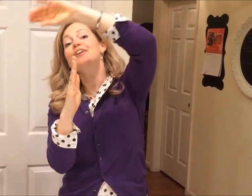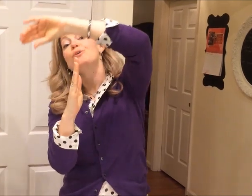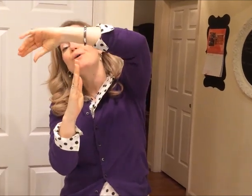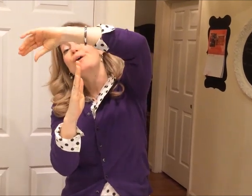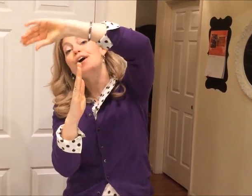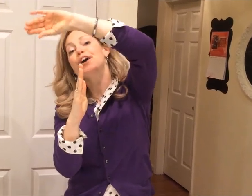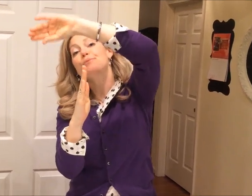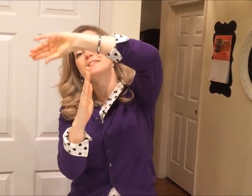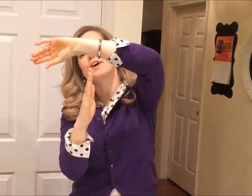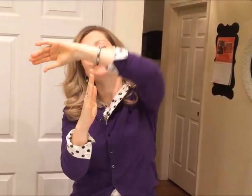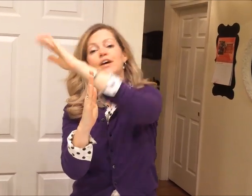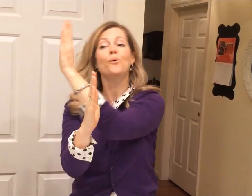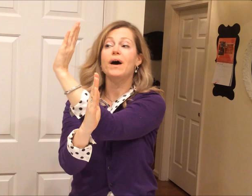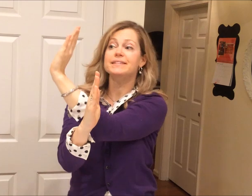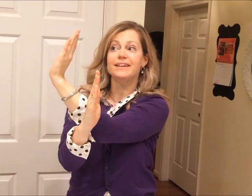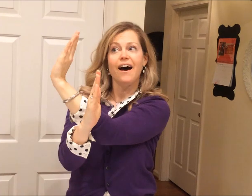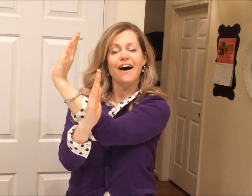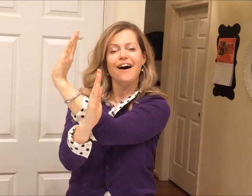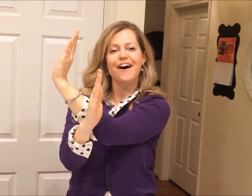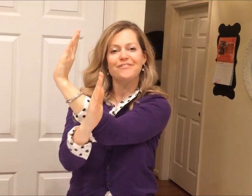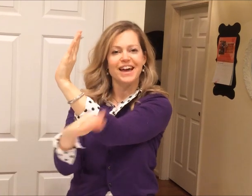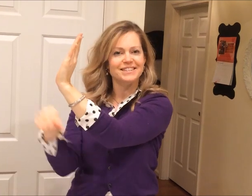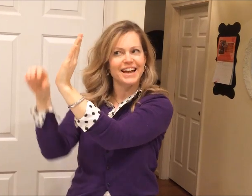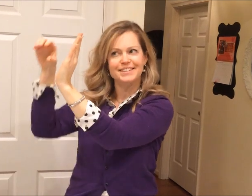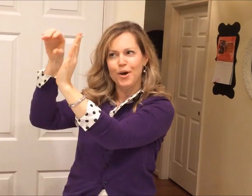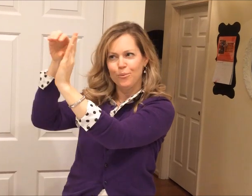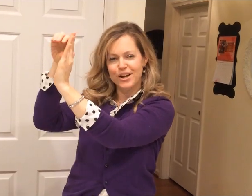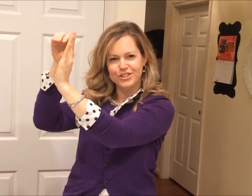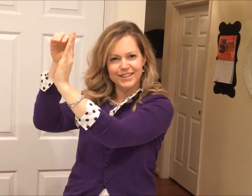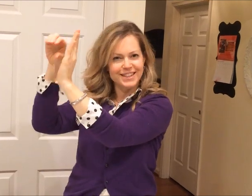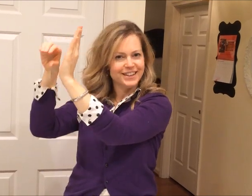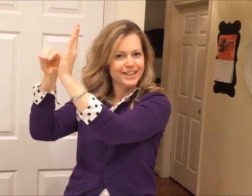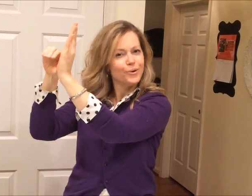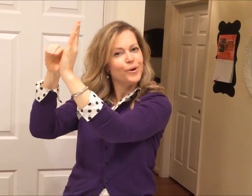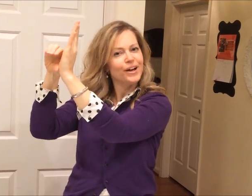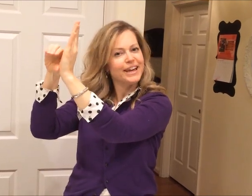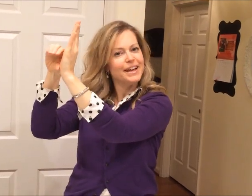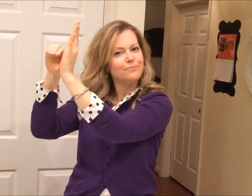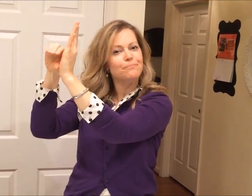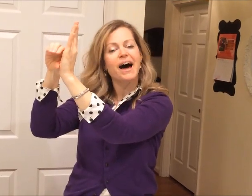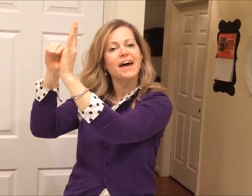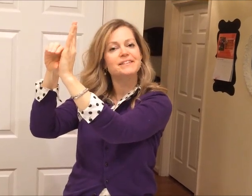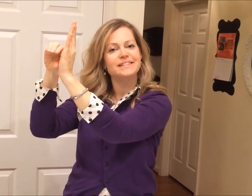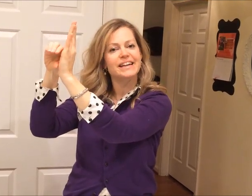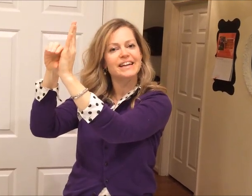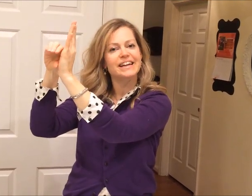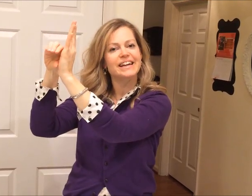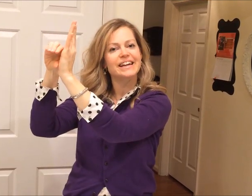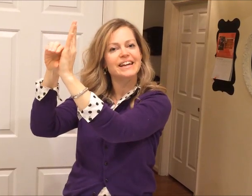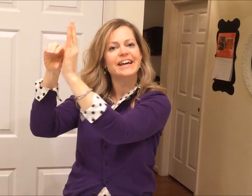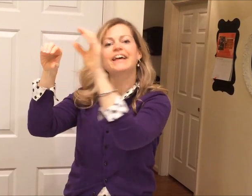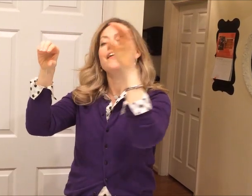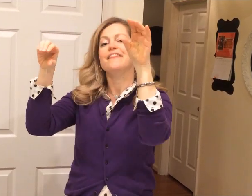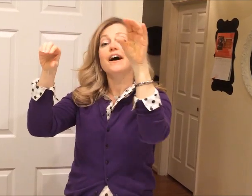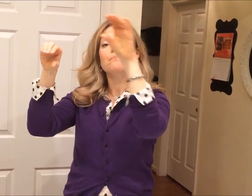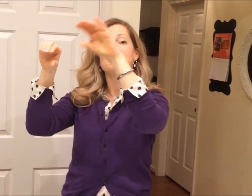Northwest Coast, west of Cascades, Washington and Oregon by the sea. The